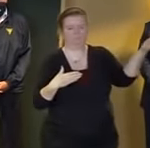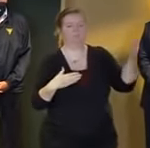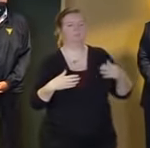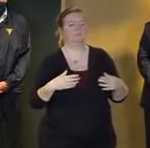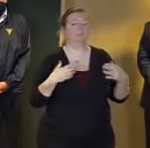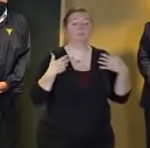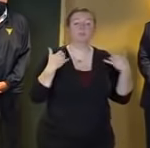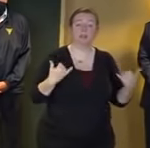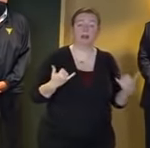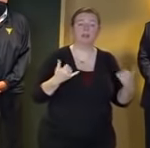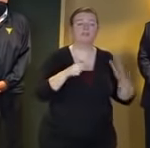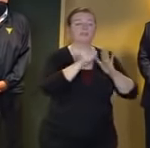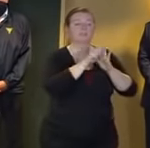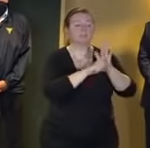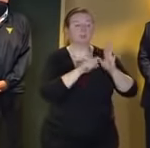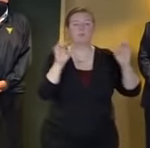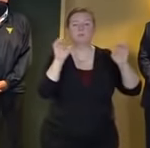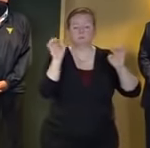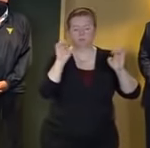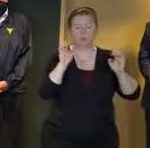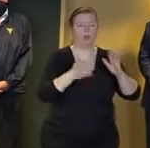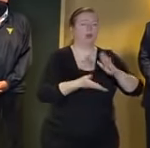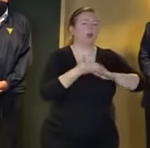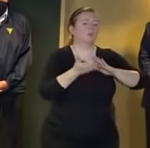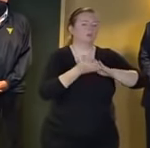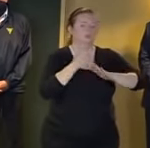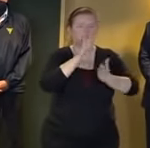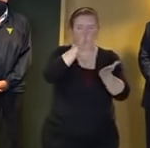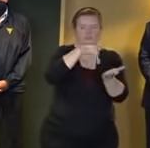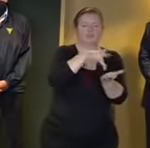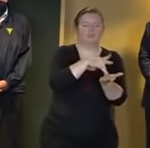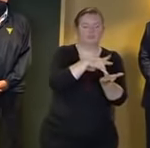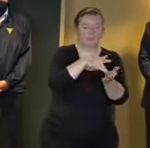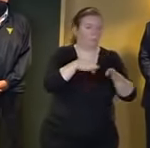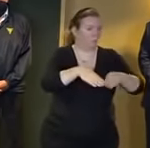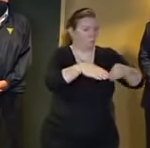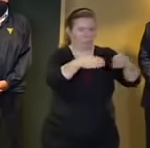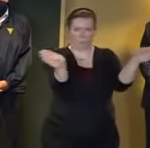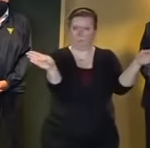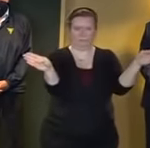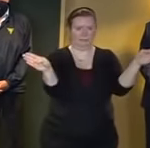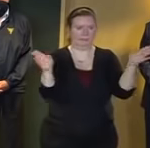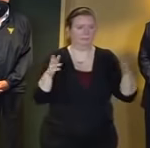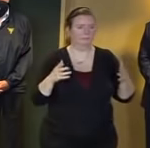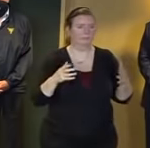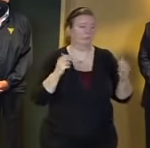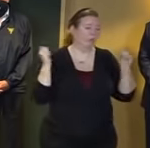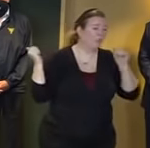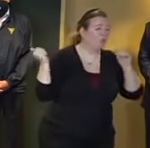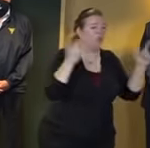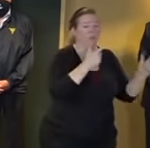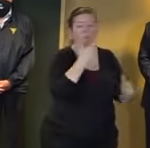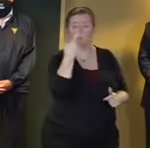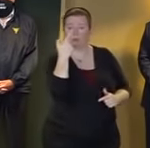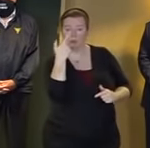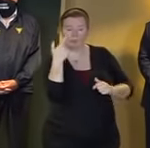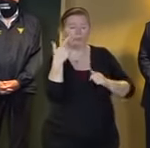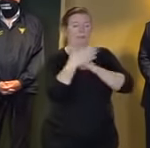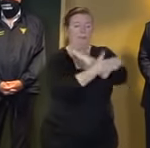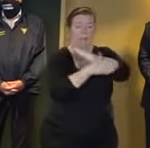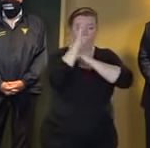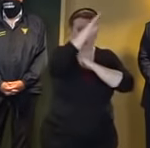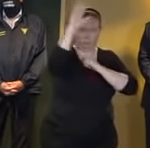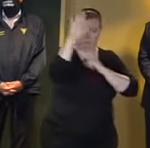operations center yesterday morning as well as all 21 county emergency operations